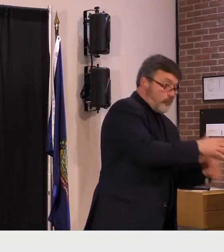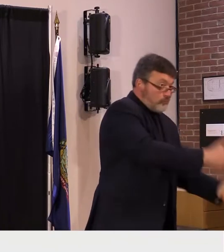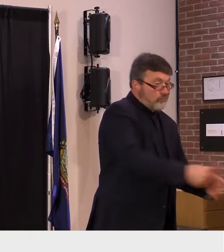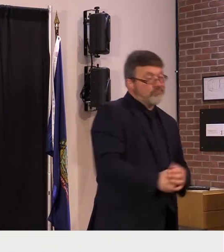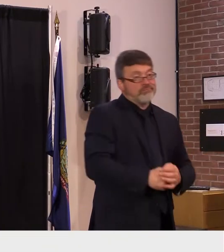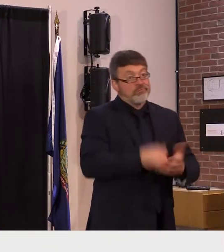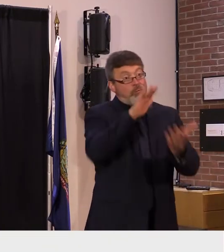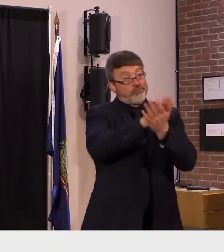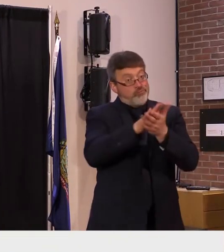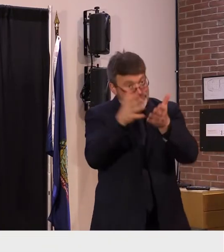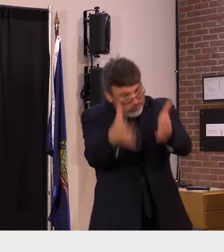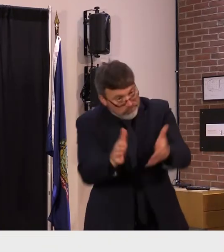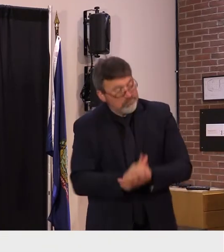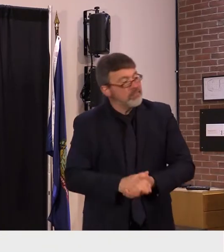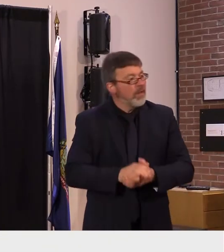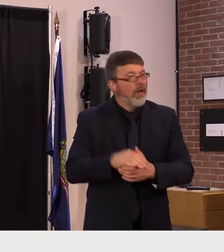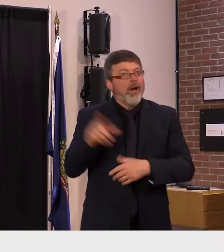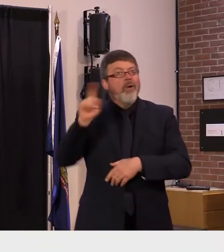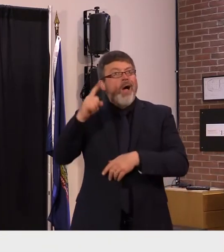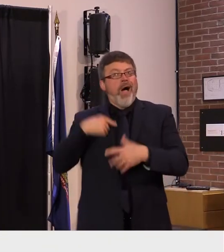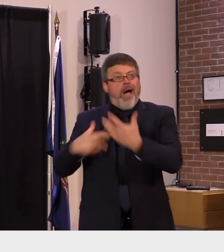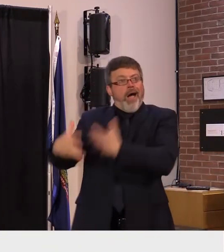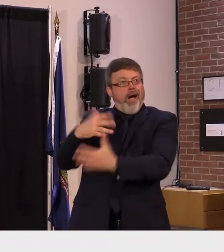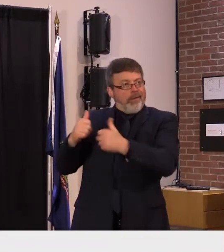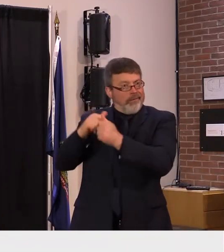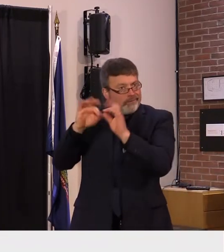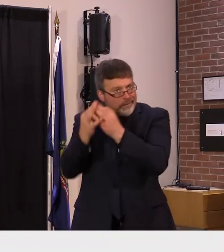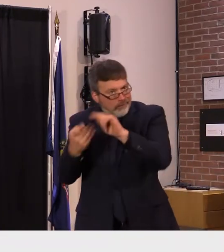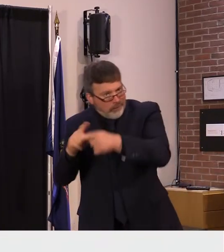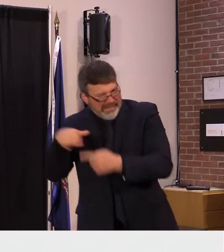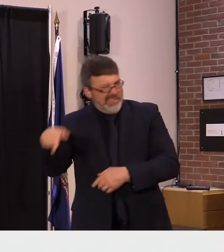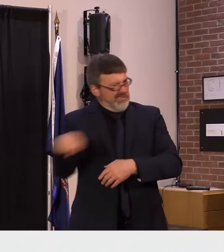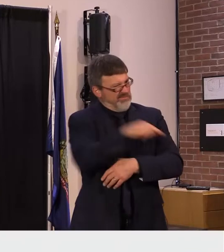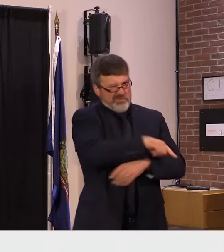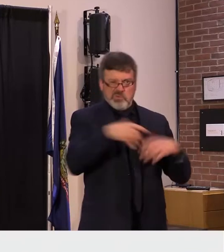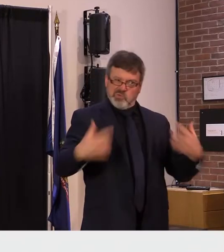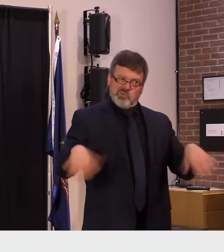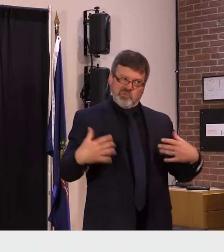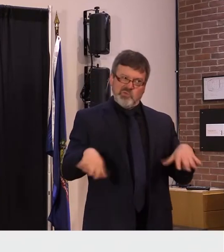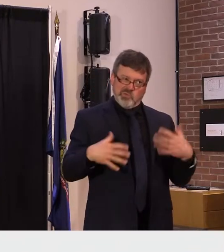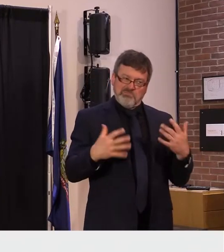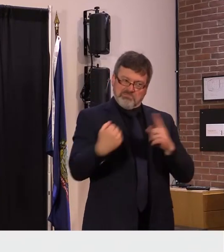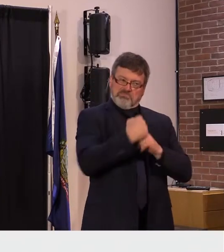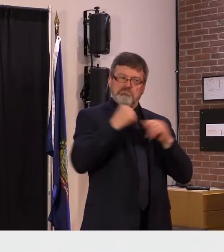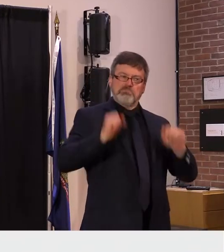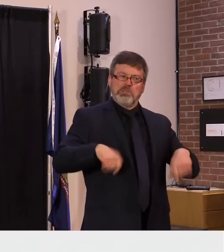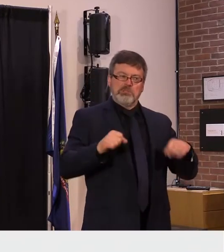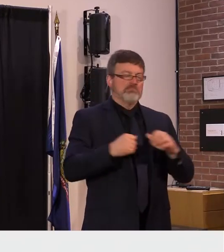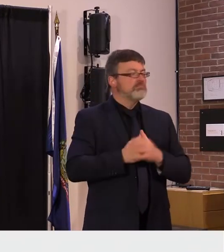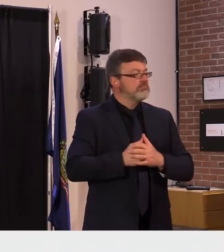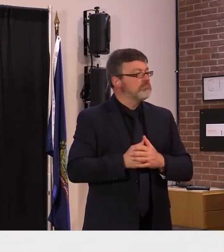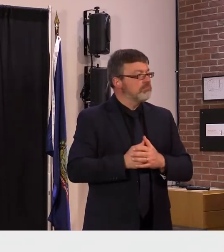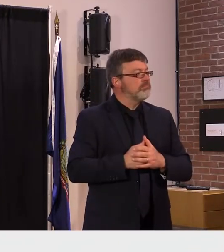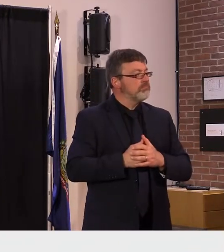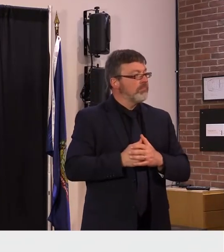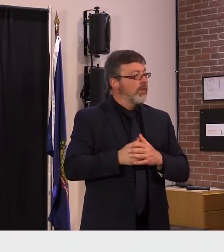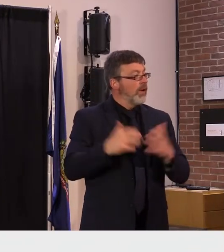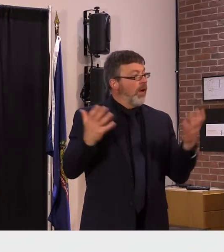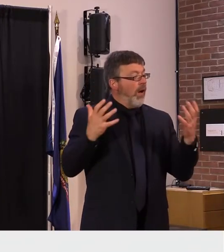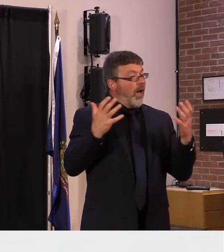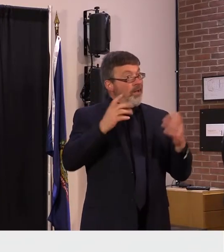it's even harder for people at high risk due to age underlying medical conditions or systemic